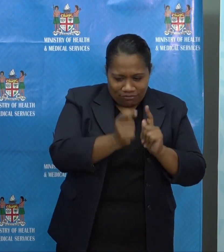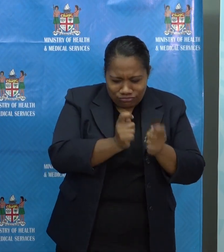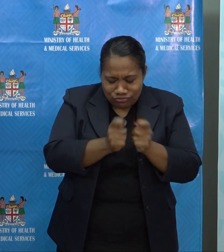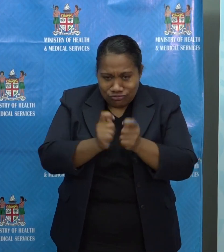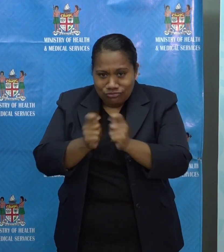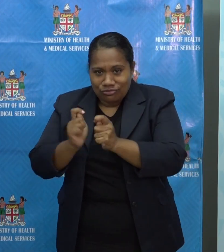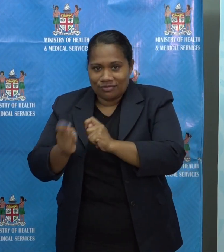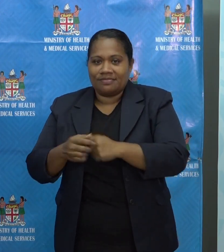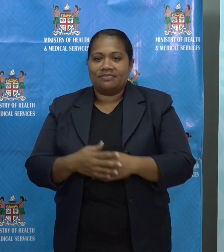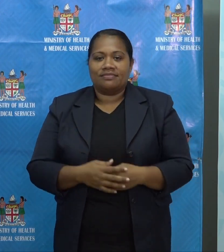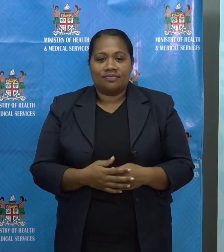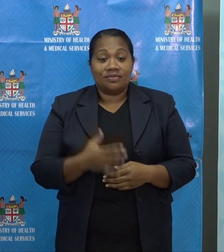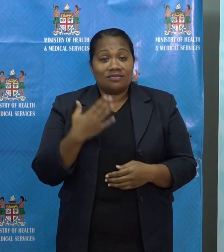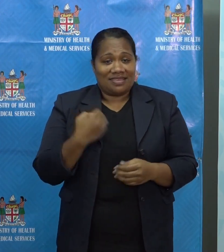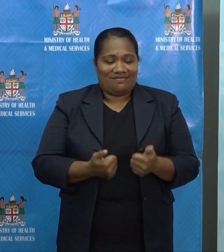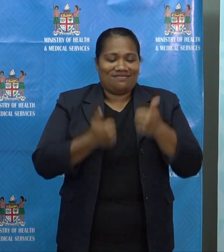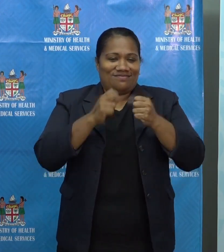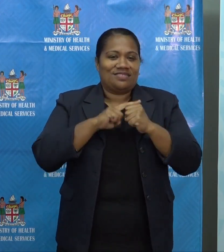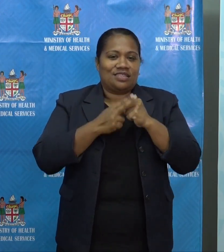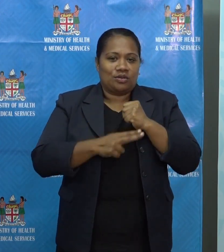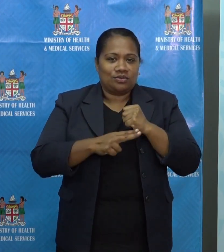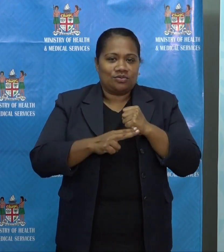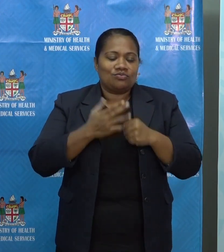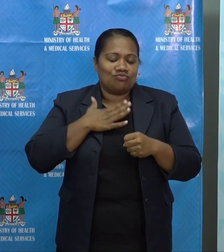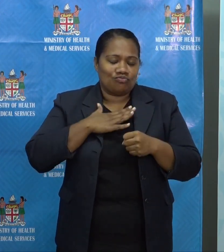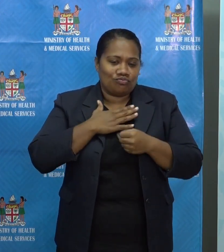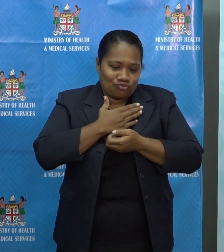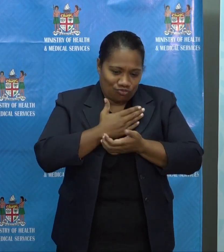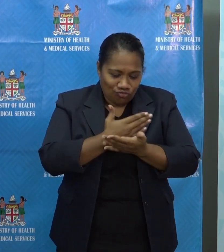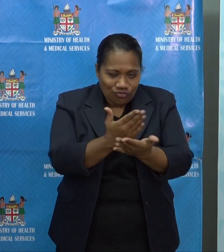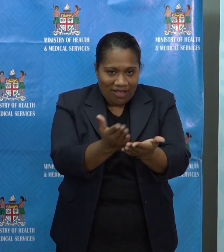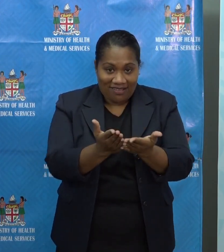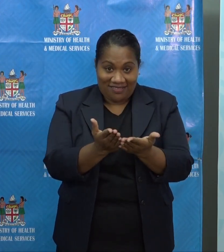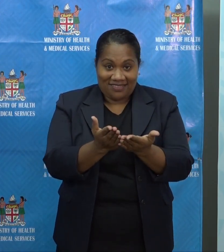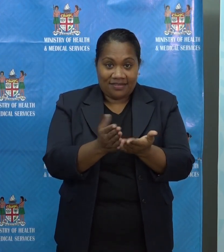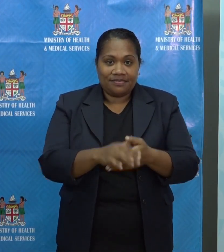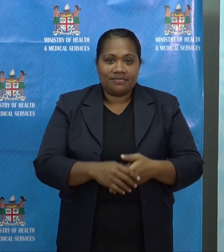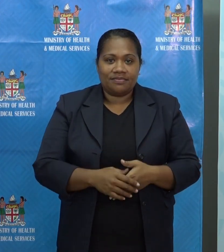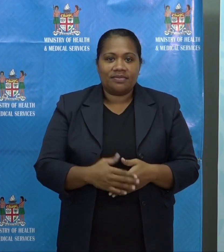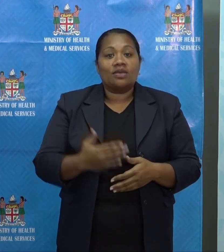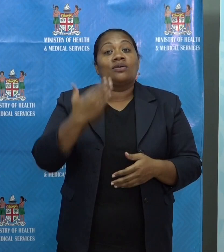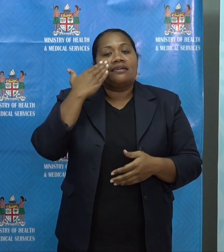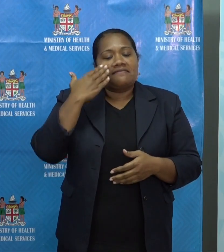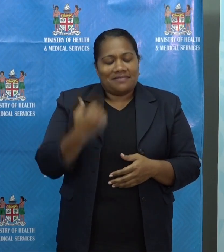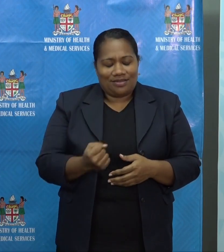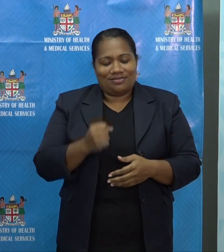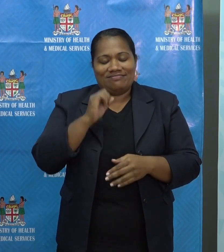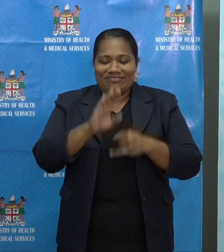We do have some good news to share. We found our last minibus driver.